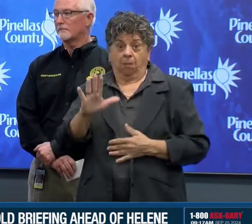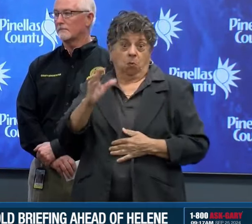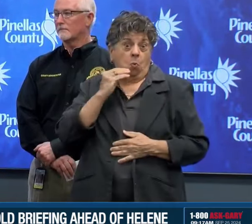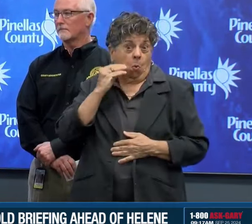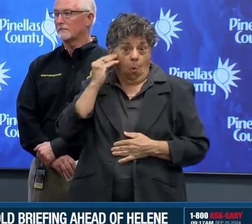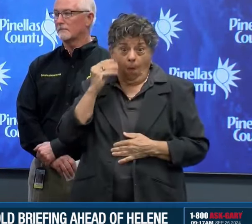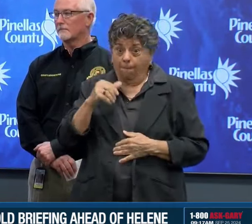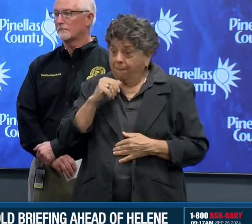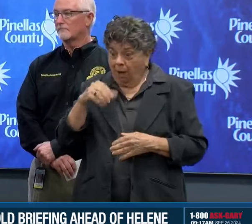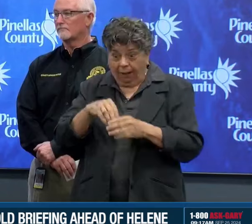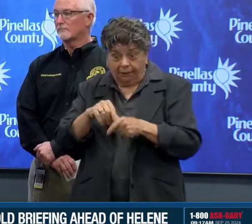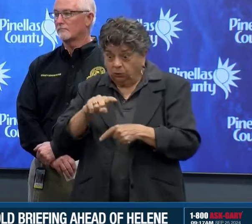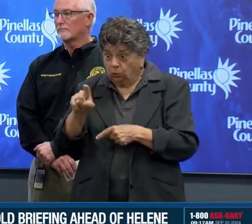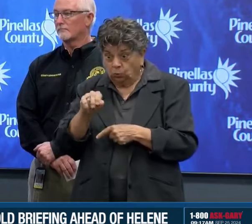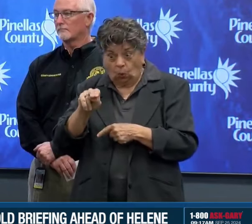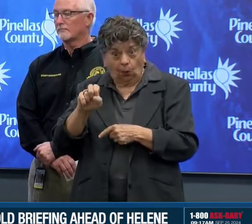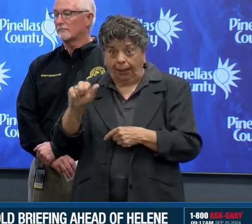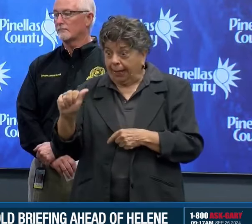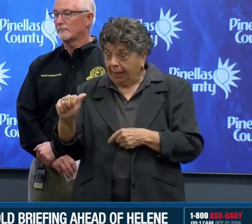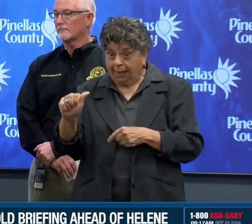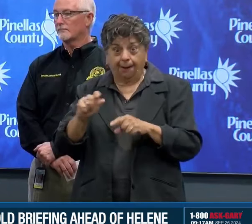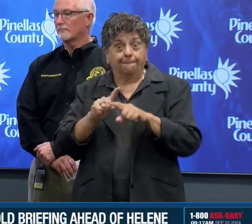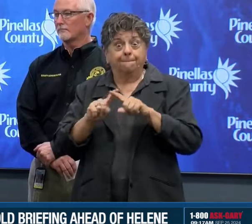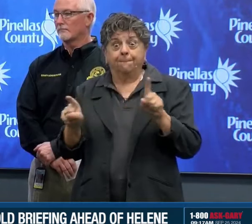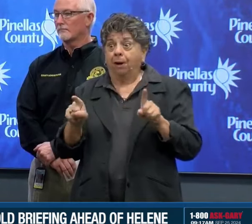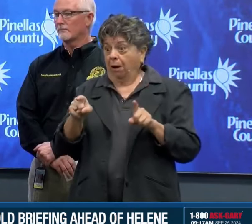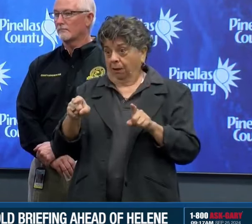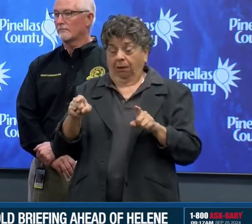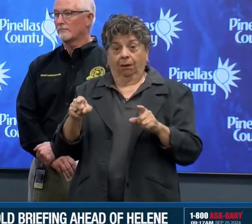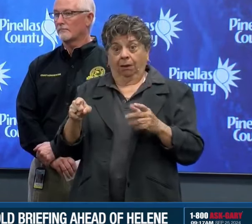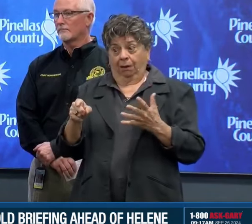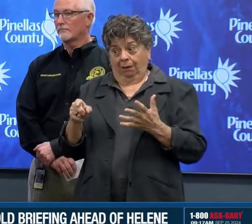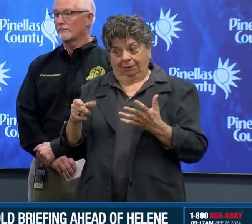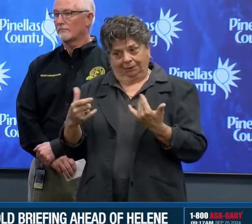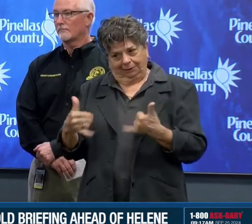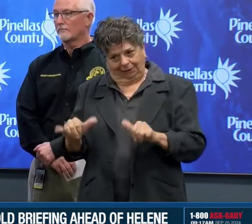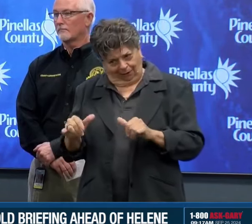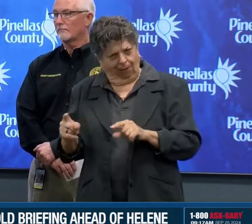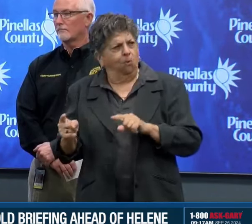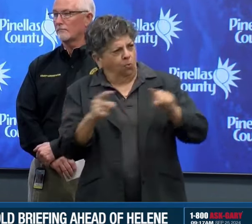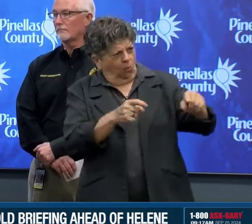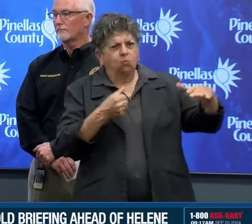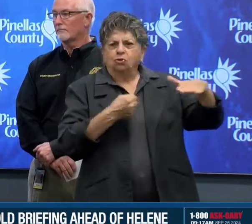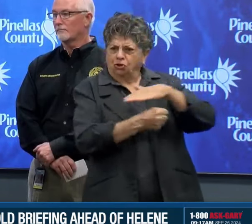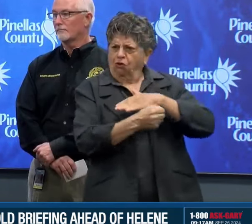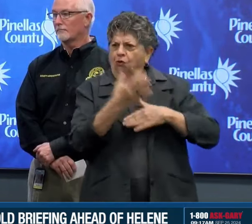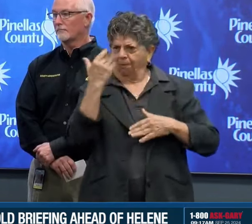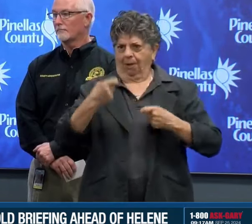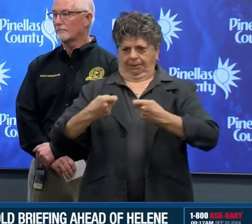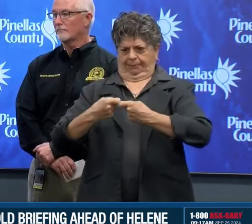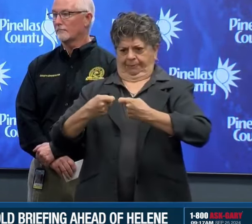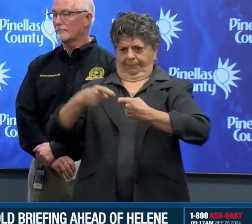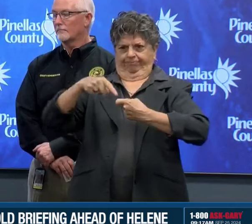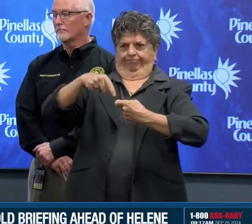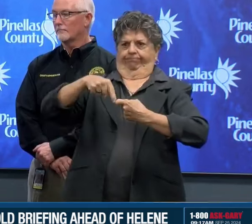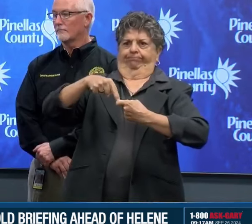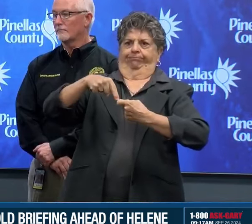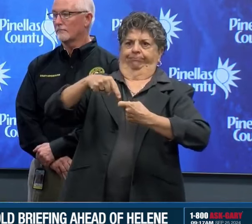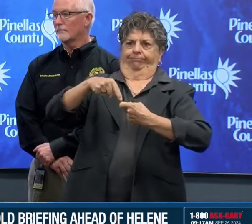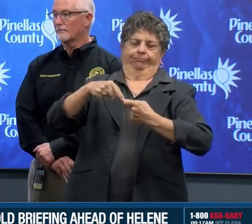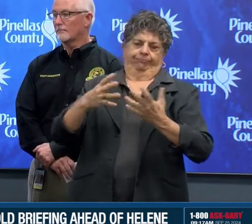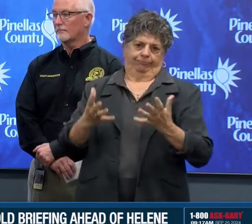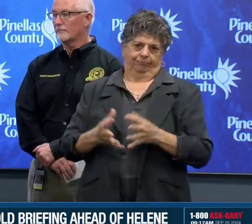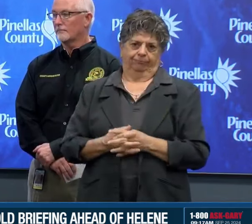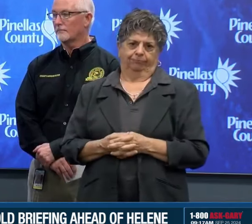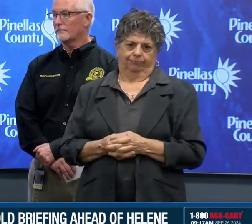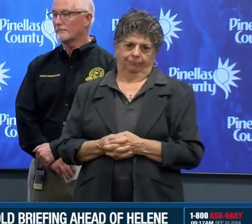zone or you can come to one of our special needs shelters, we have generators there for that very purpose. So I want to make sure that